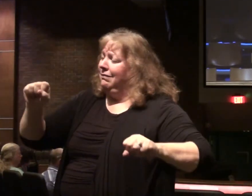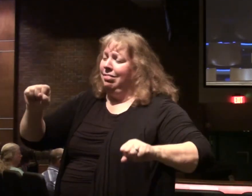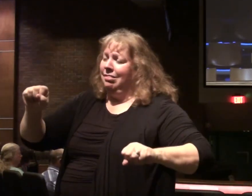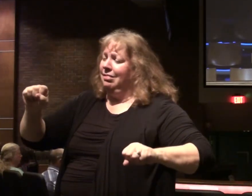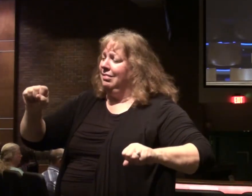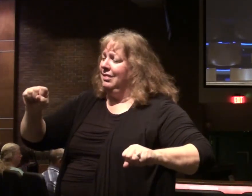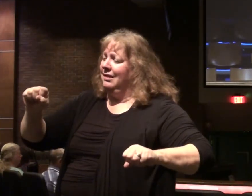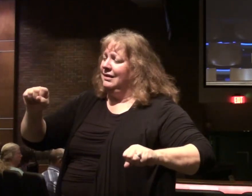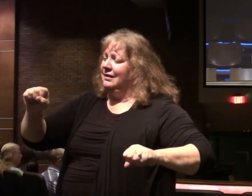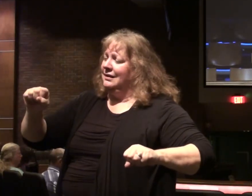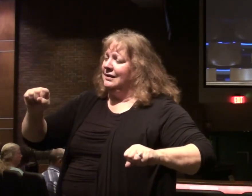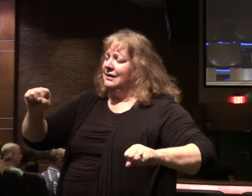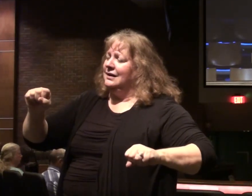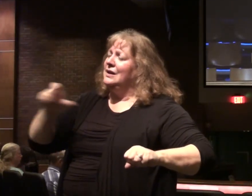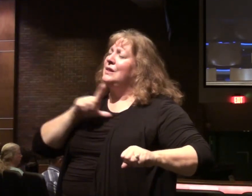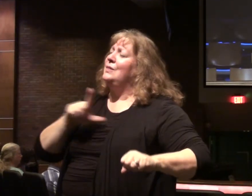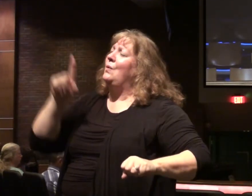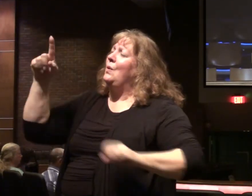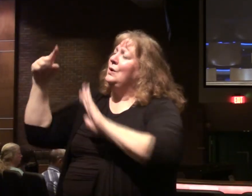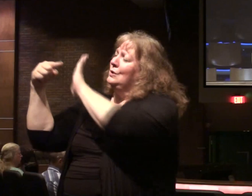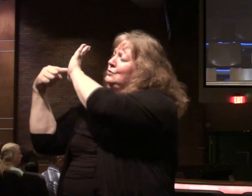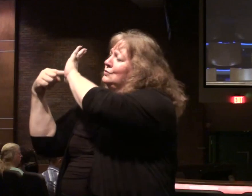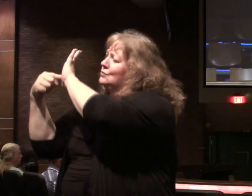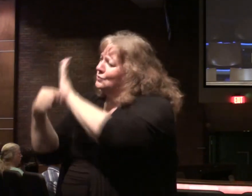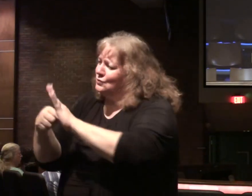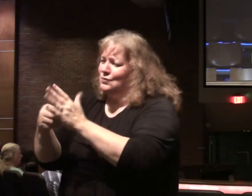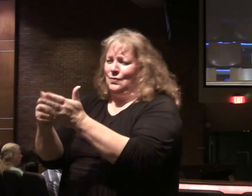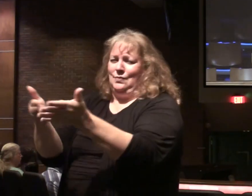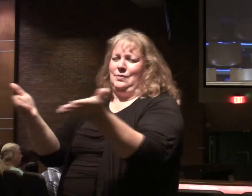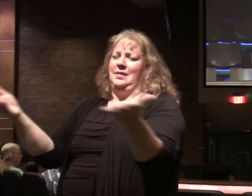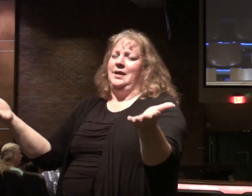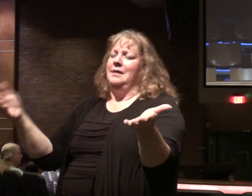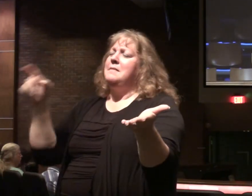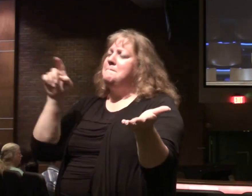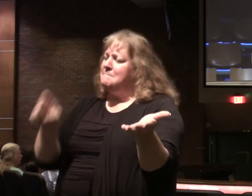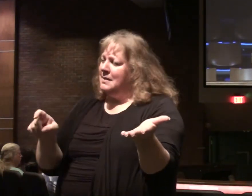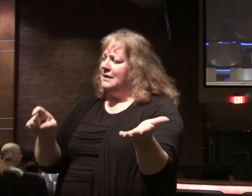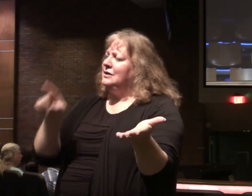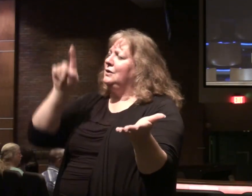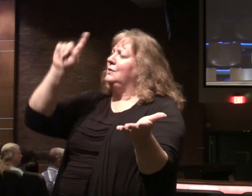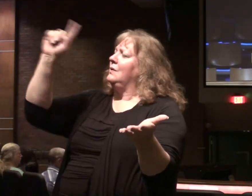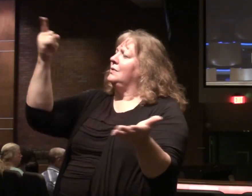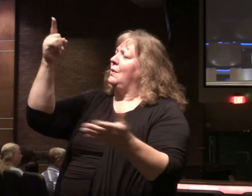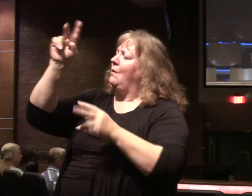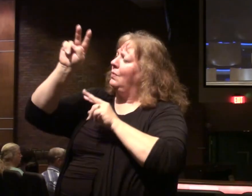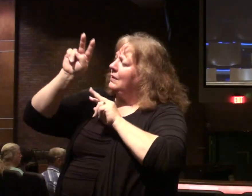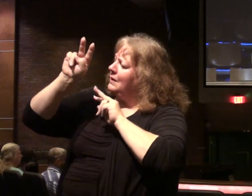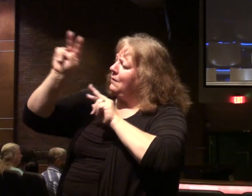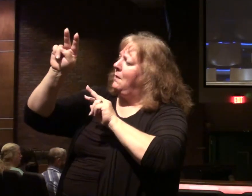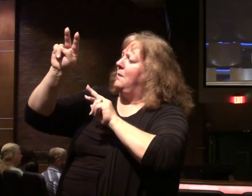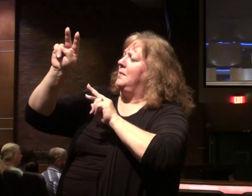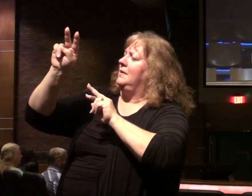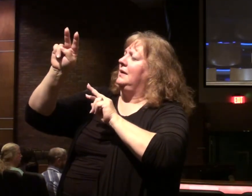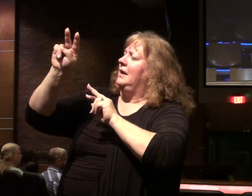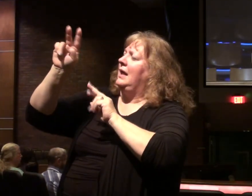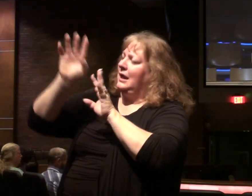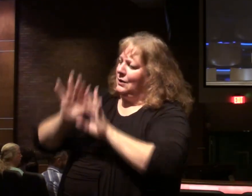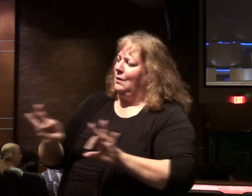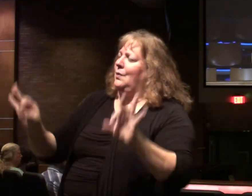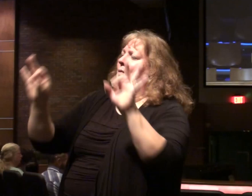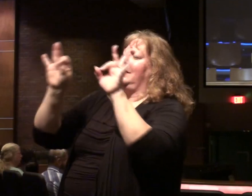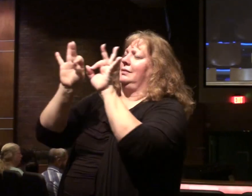Son, Lord, may you show them that they must do that. He is their only hope, but Lord, it is so worth it.